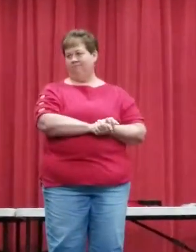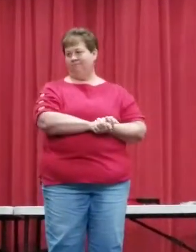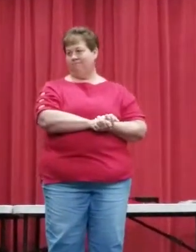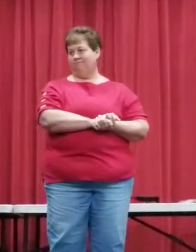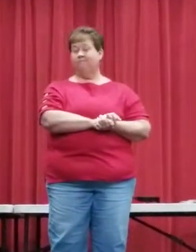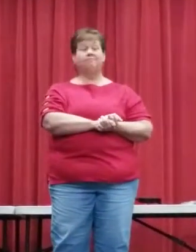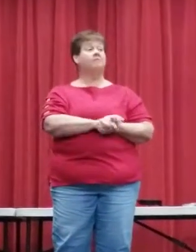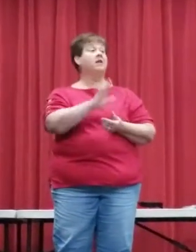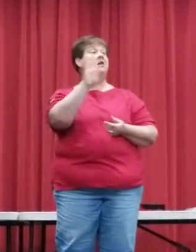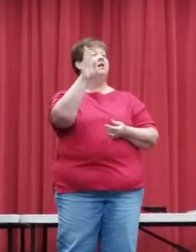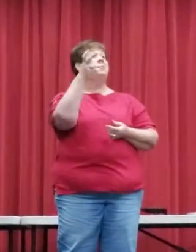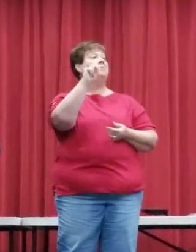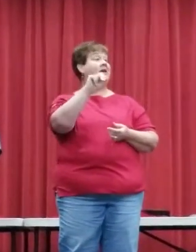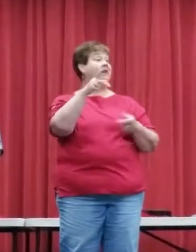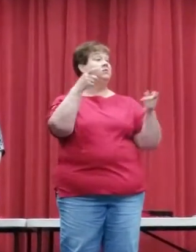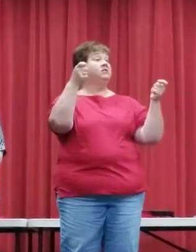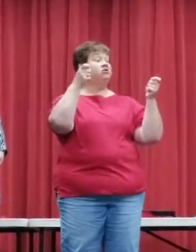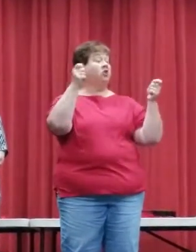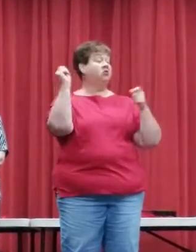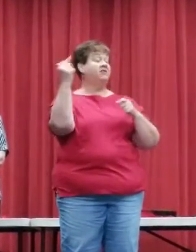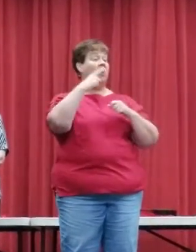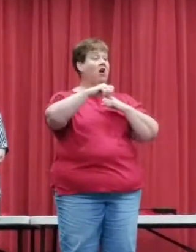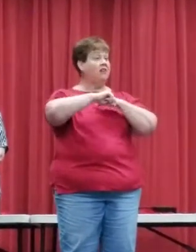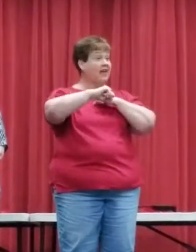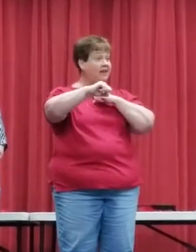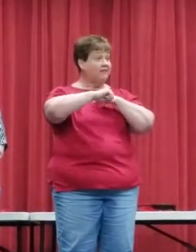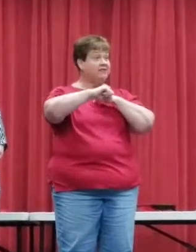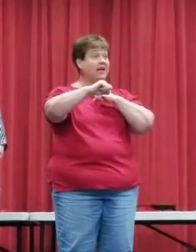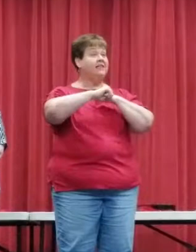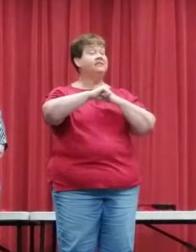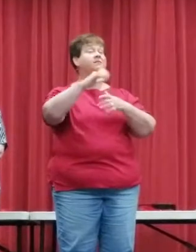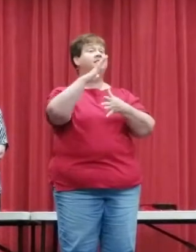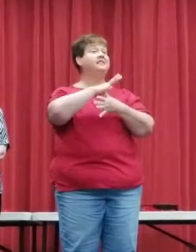So Ben was in charge of all the advertisements and senior ads.